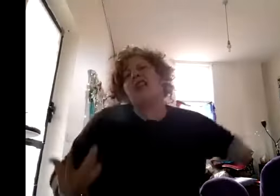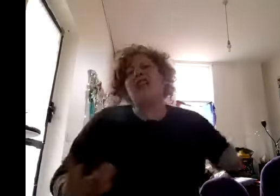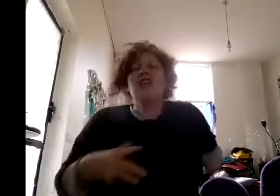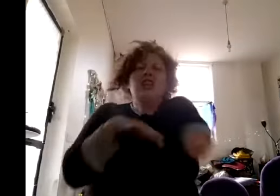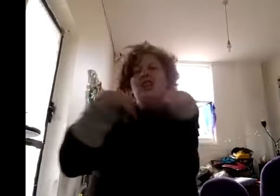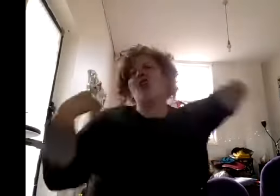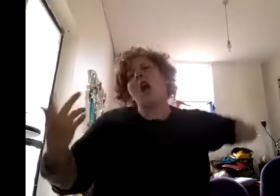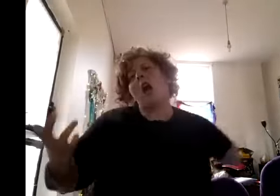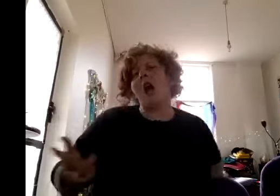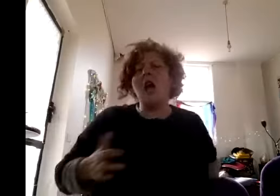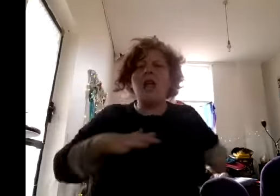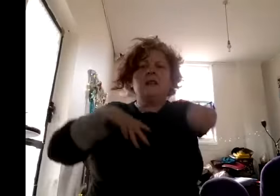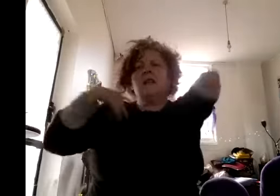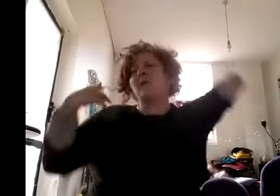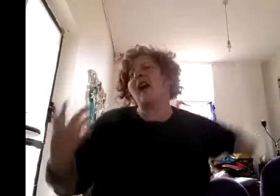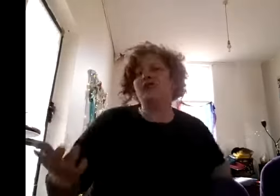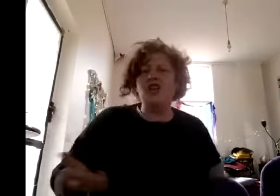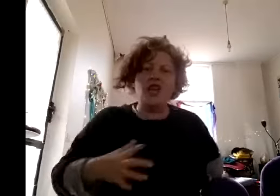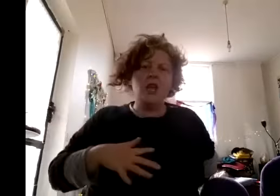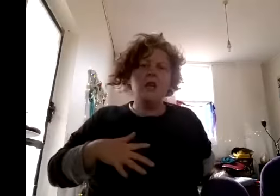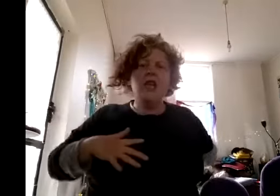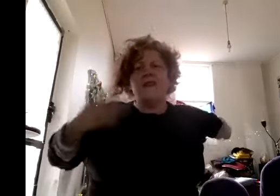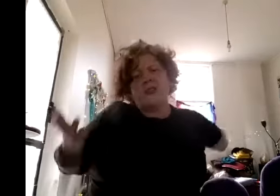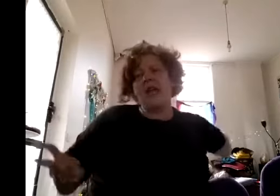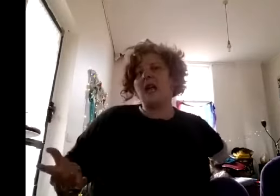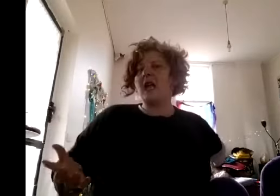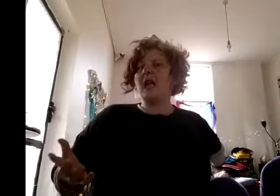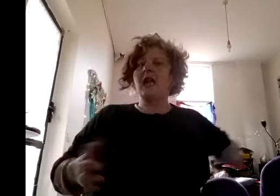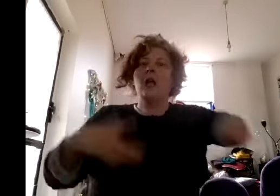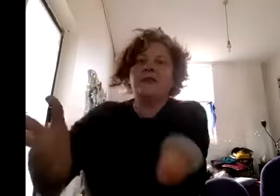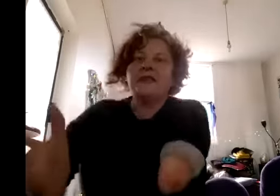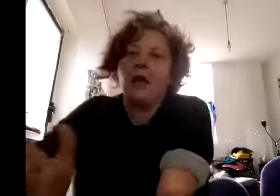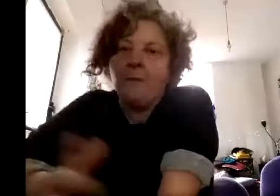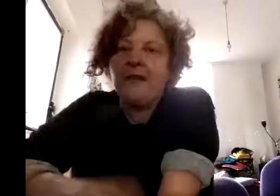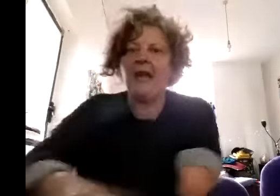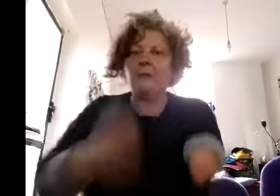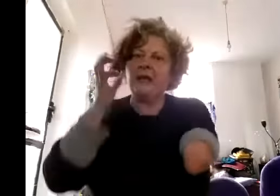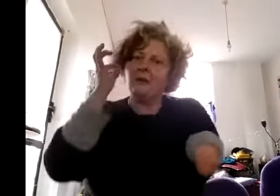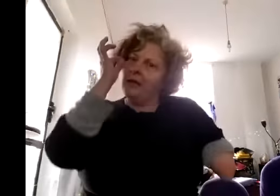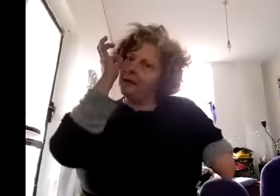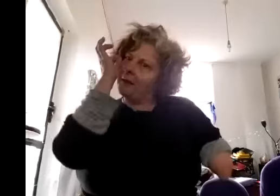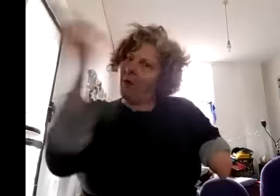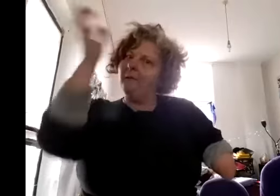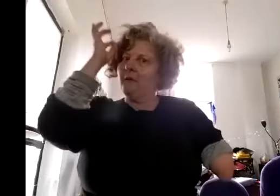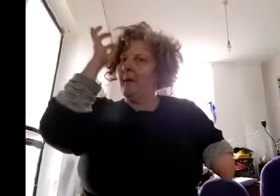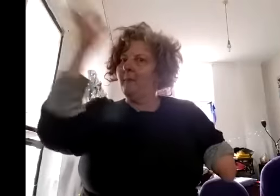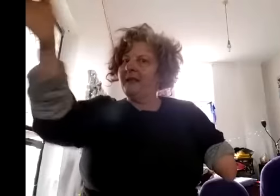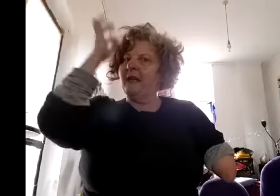yeah kind and compassionate that's okay but to go up there and be spiteful and bitter and